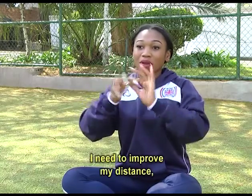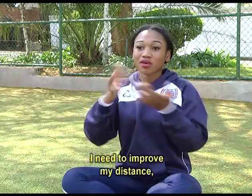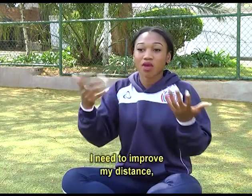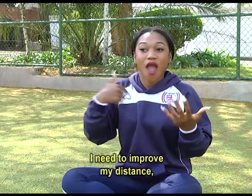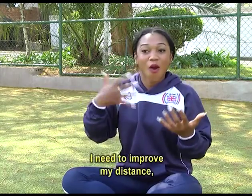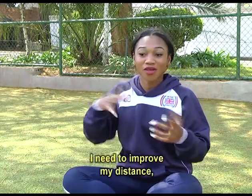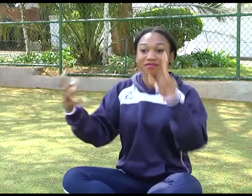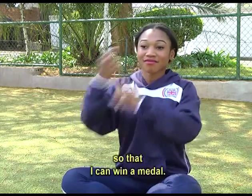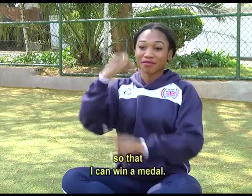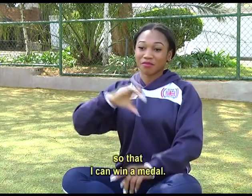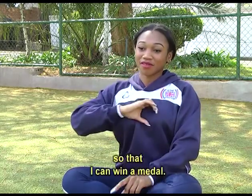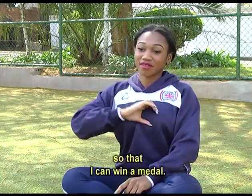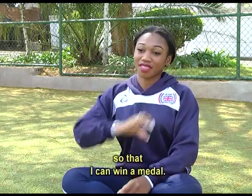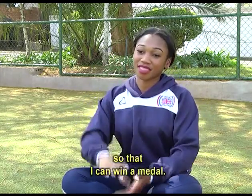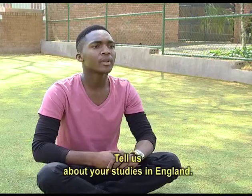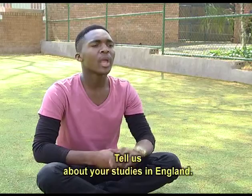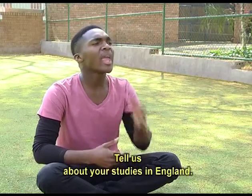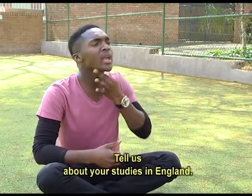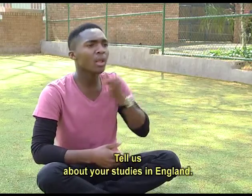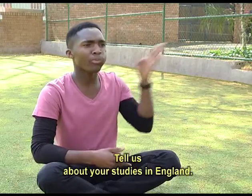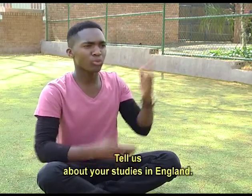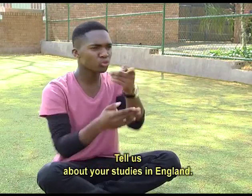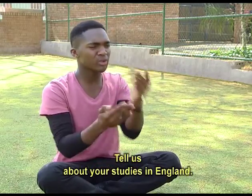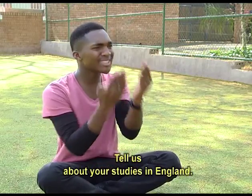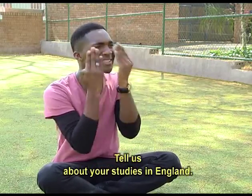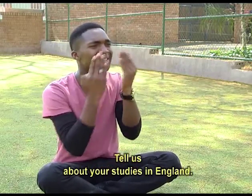improve my distance so that I can win a medal. Tell us about your studies in England.